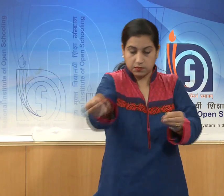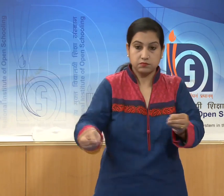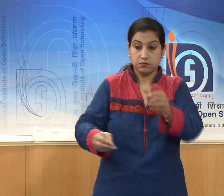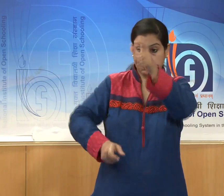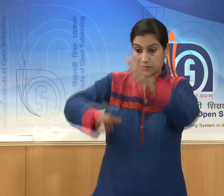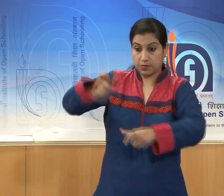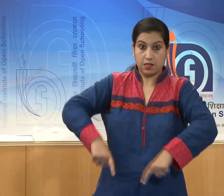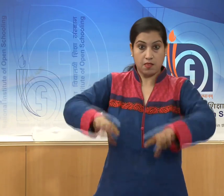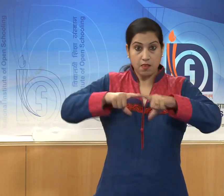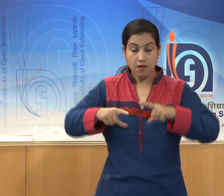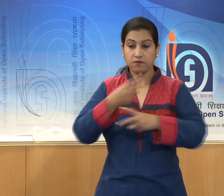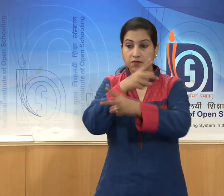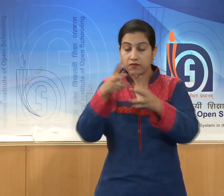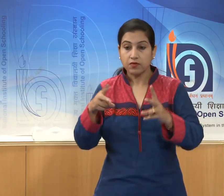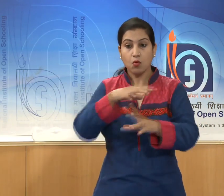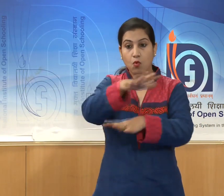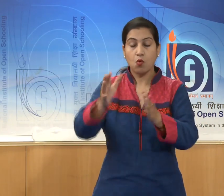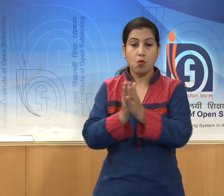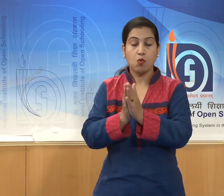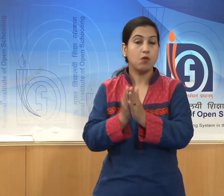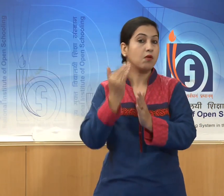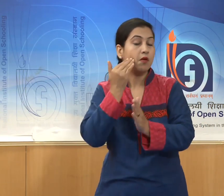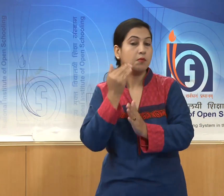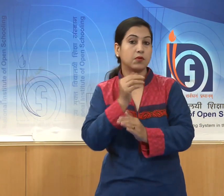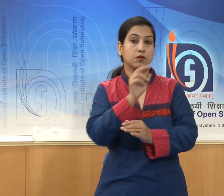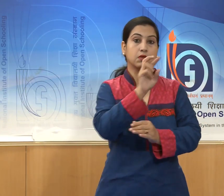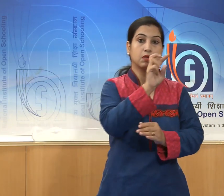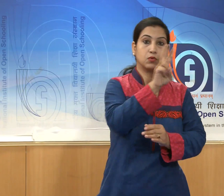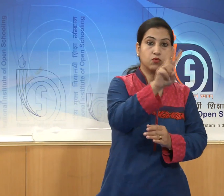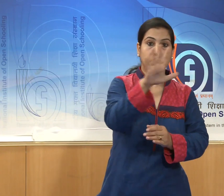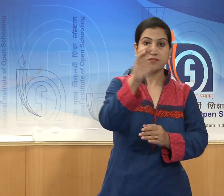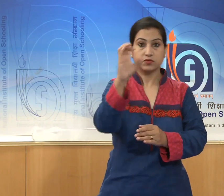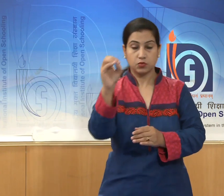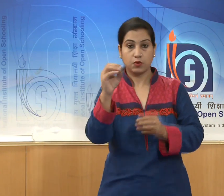BCE to